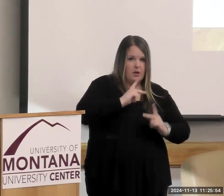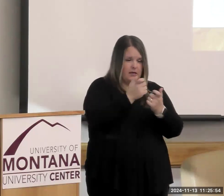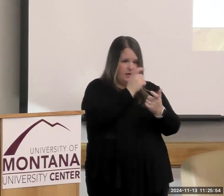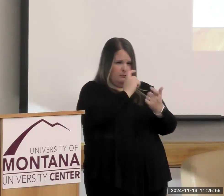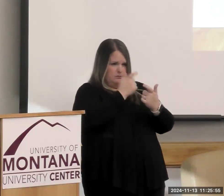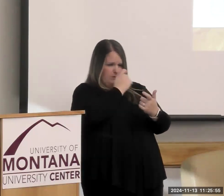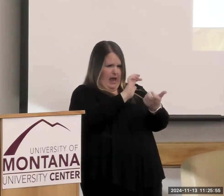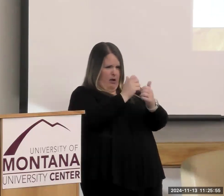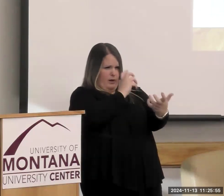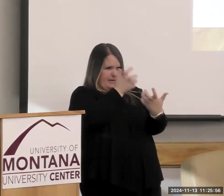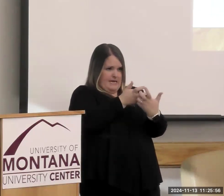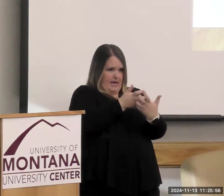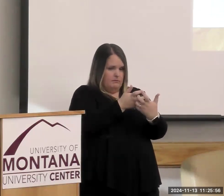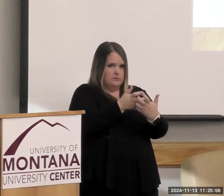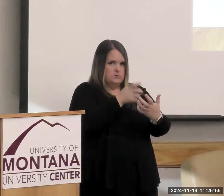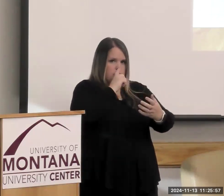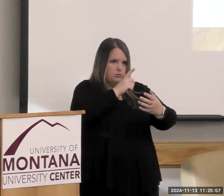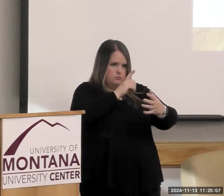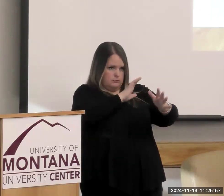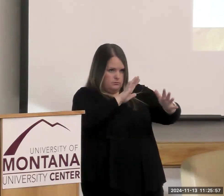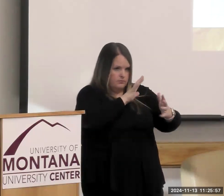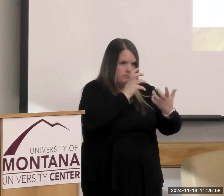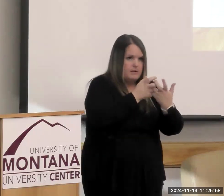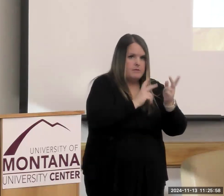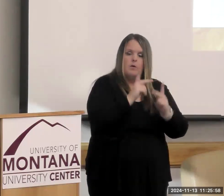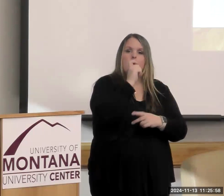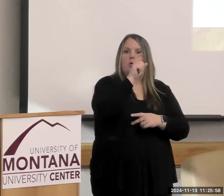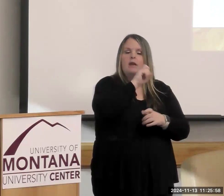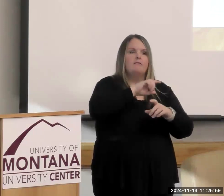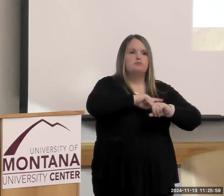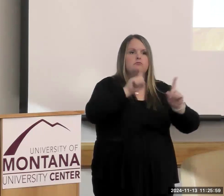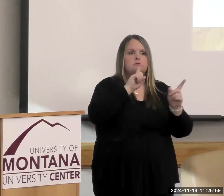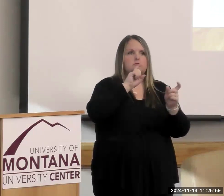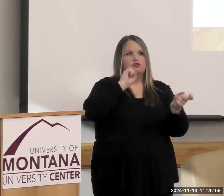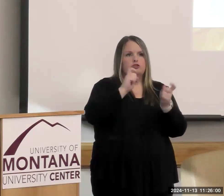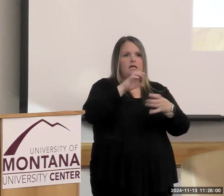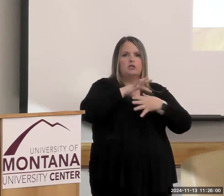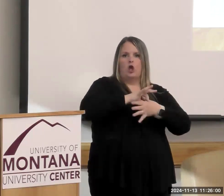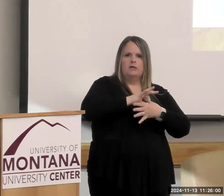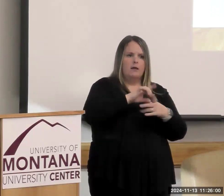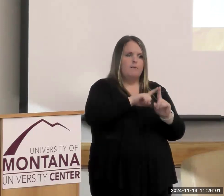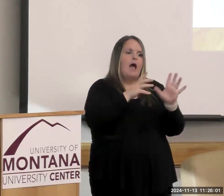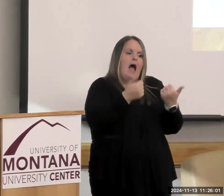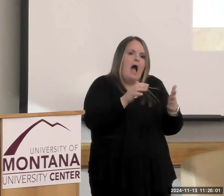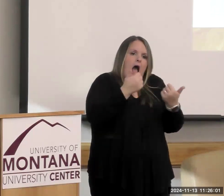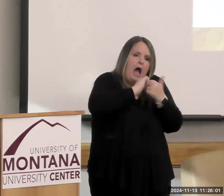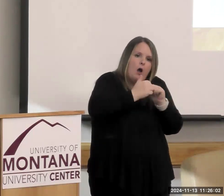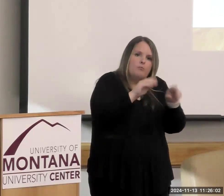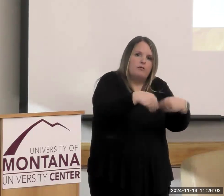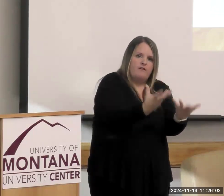program, you don't have to change the content, but you change how it's delivered and change how it's marketed.